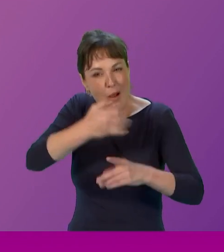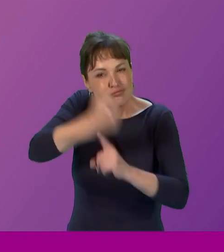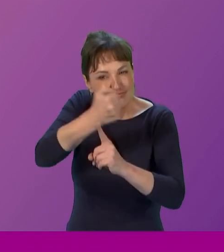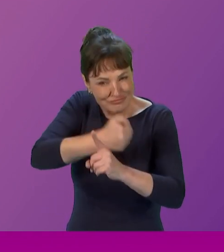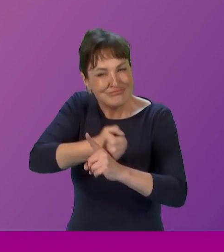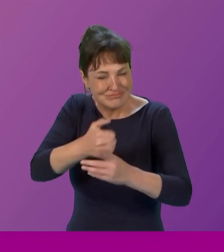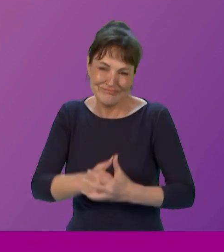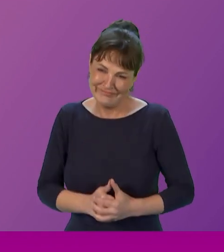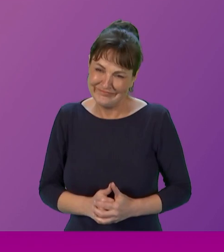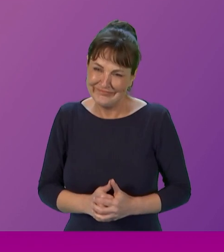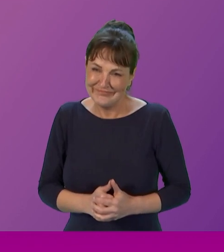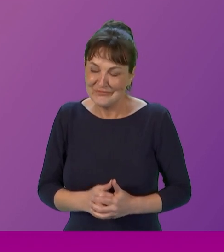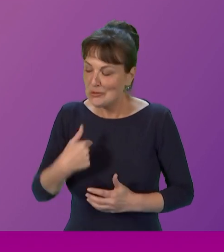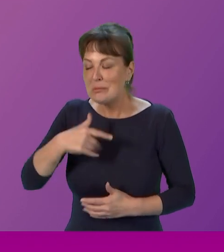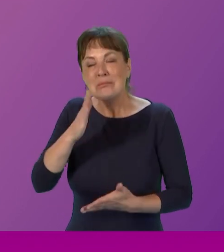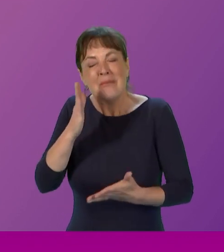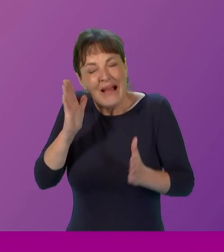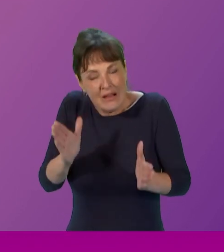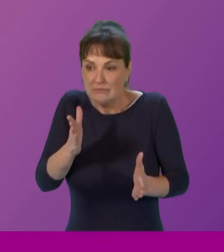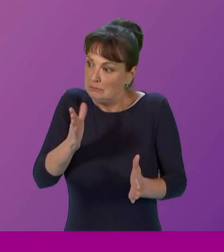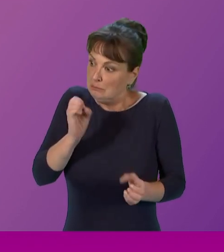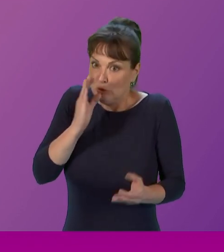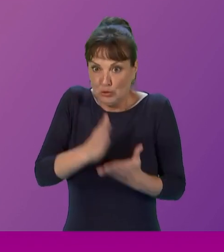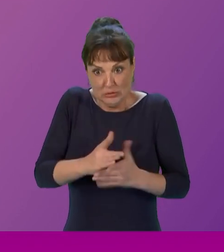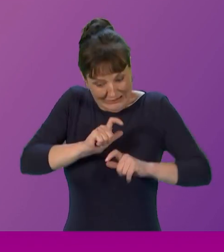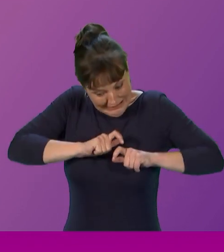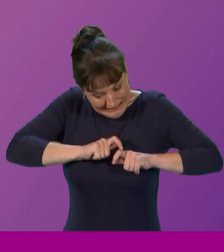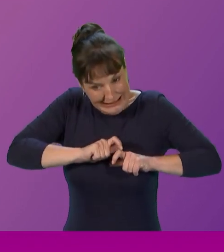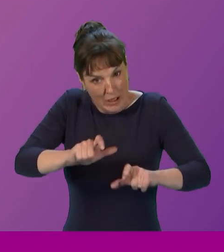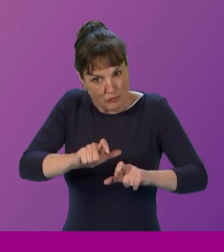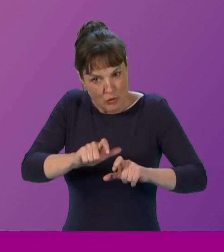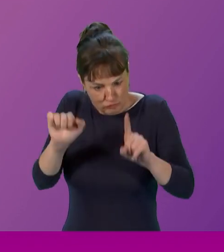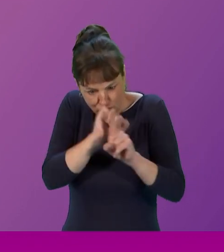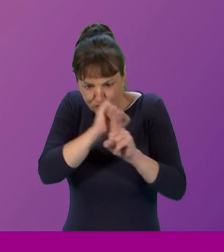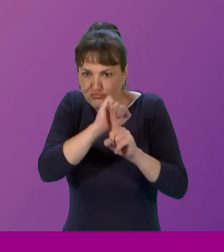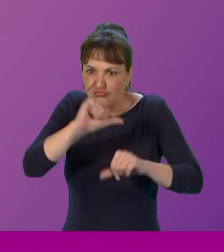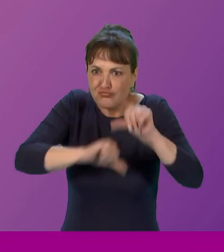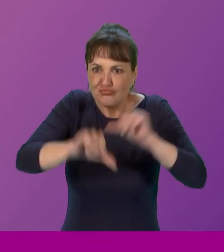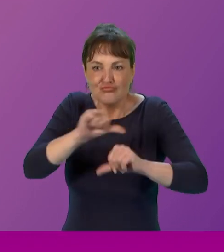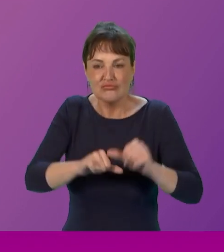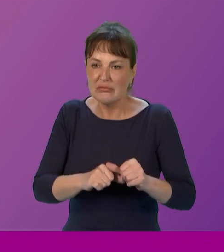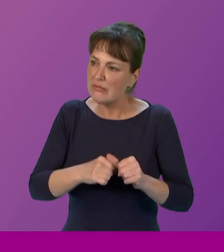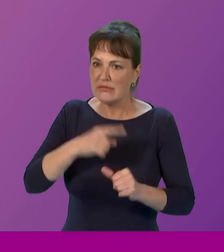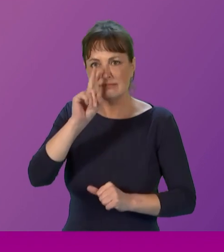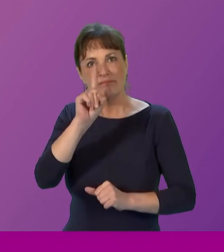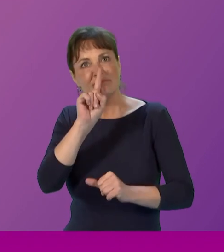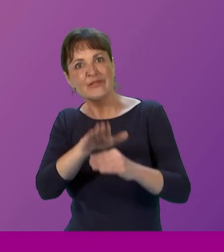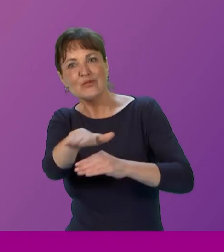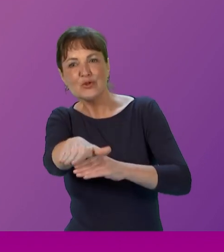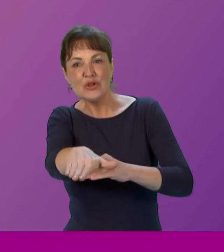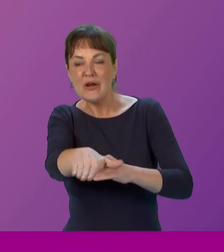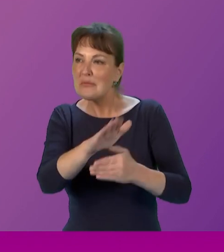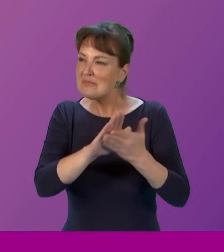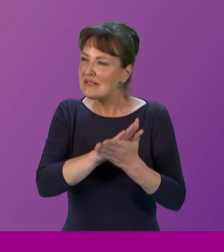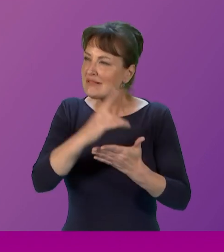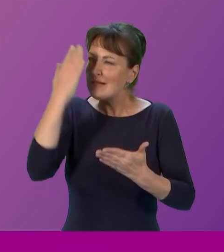that we make more progress and look to the future where we don't have to have these conversations.